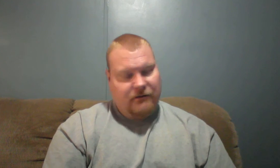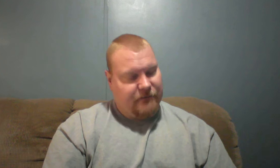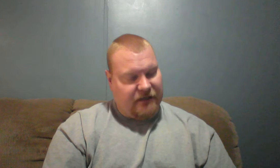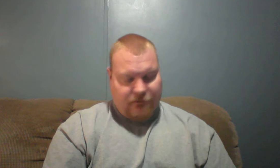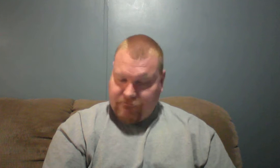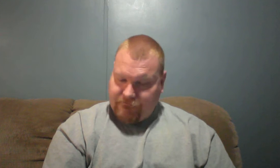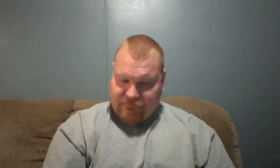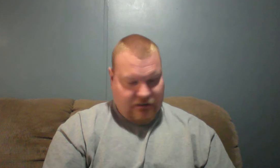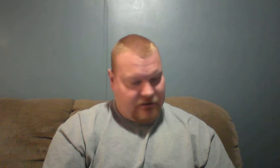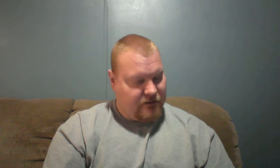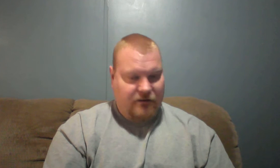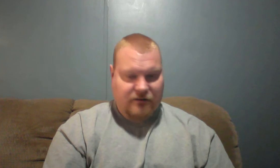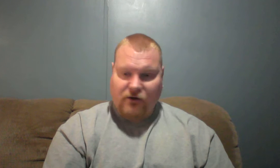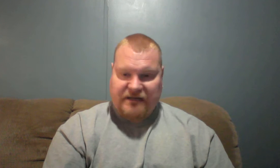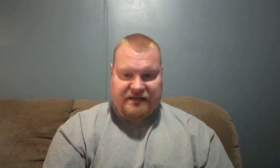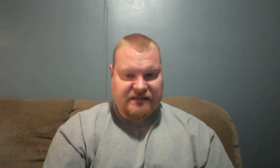People, don't be deceived.